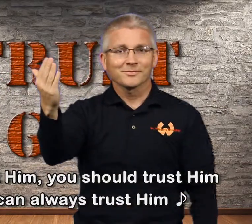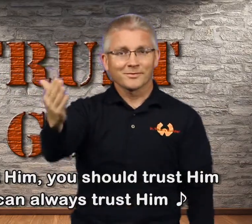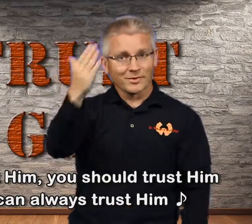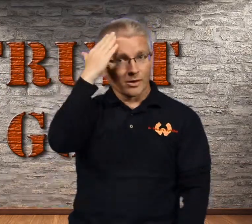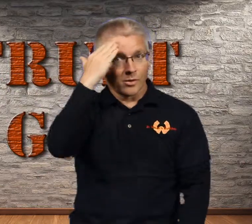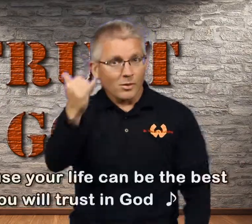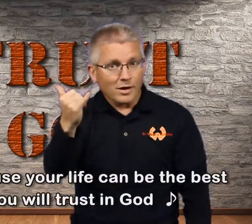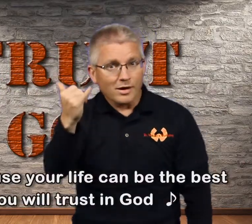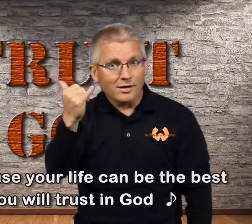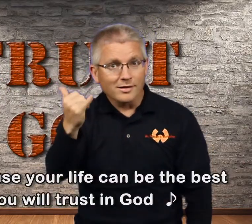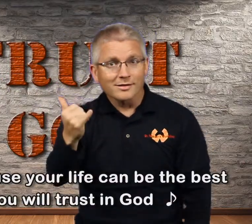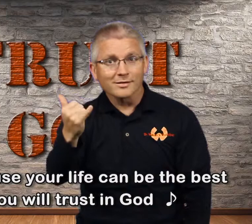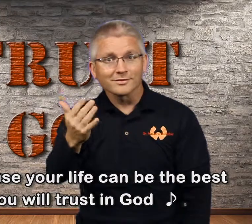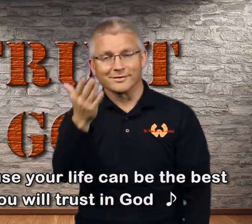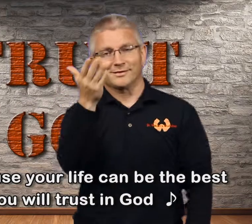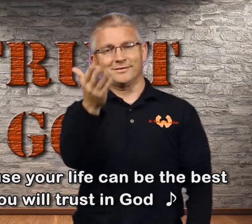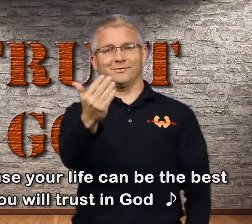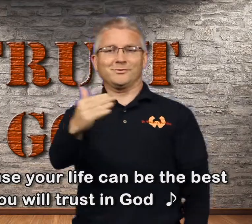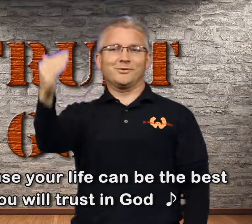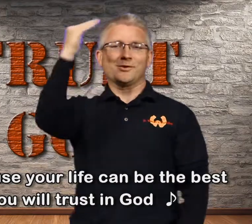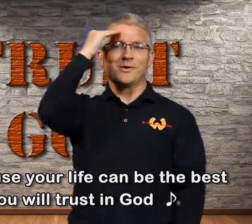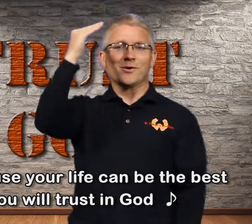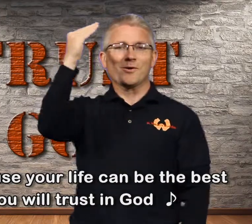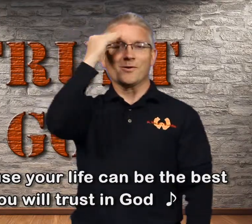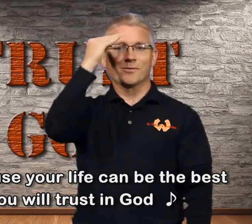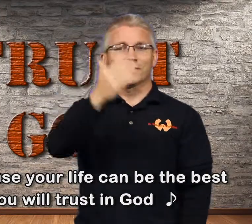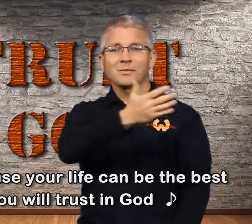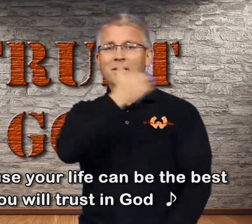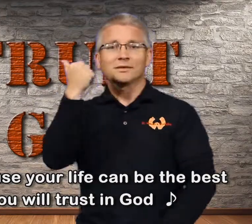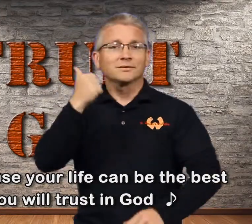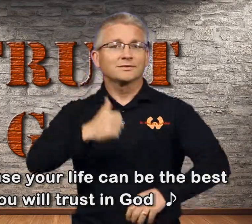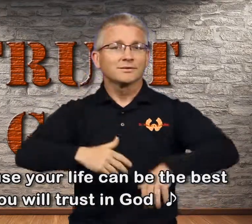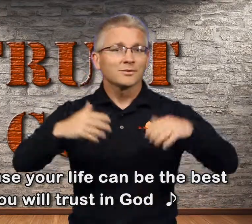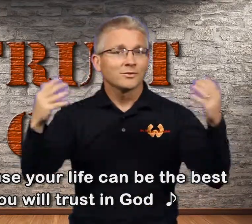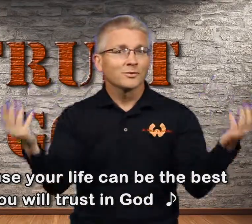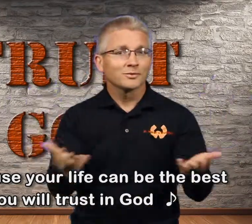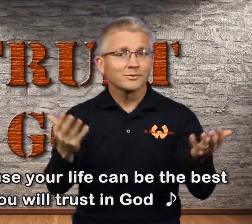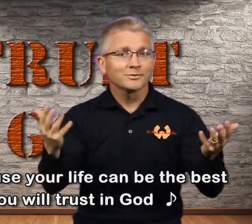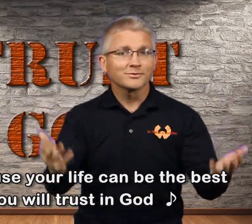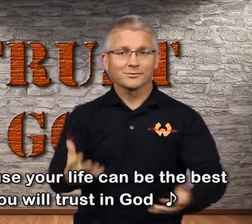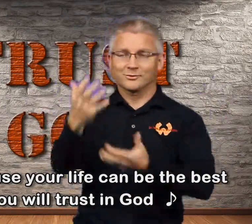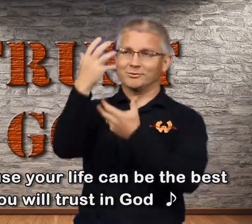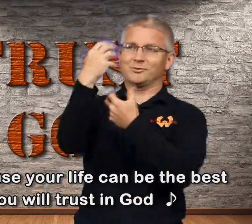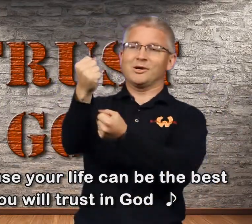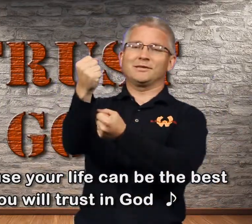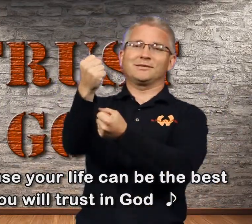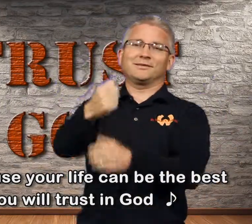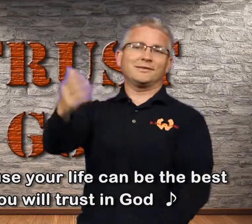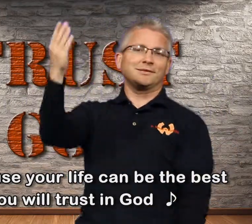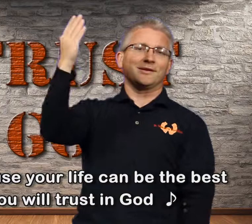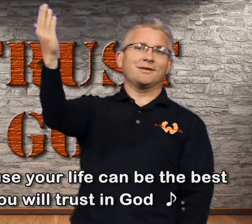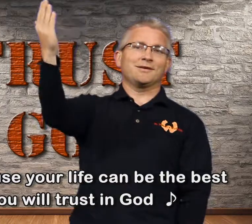because your life can be the best if you will trust in God.